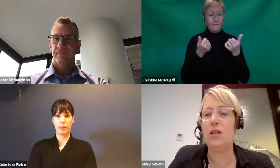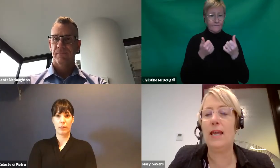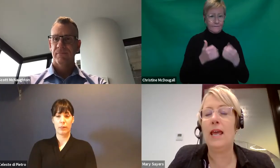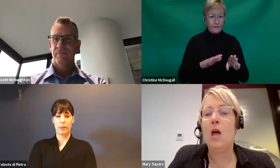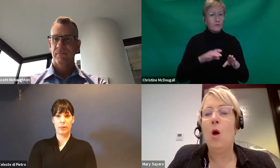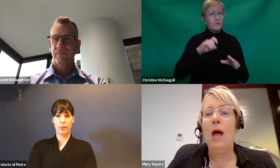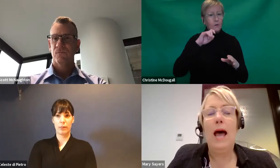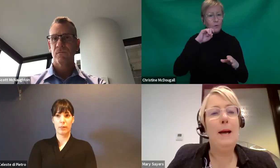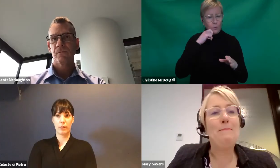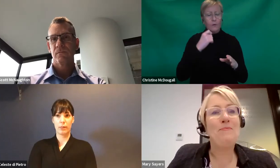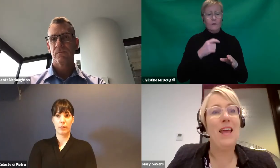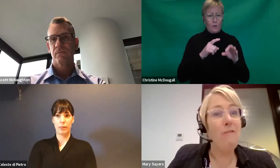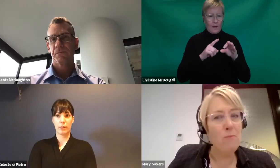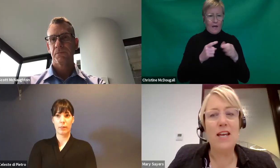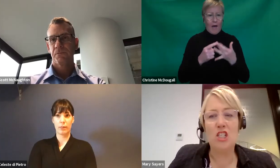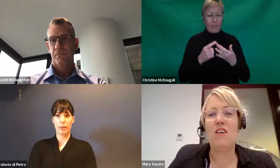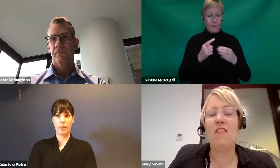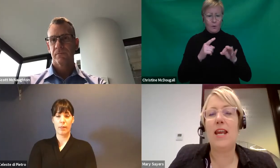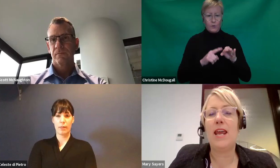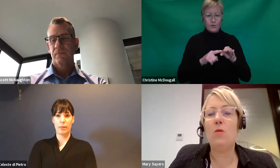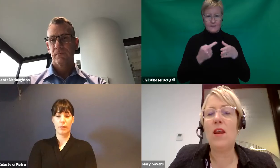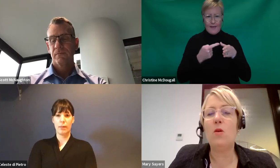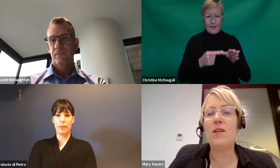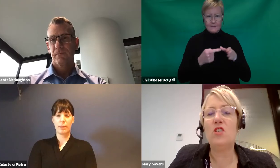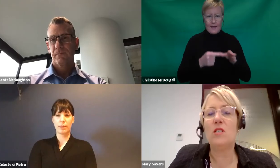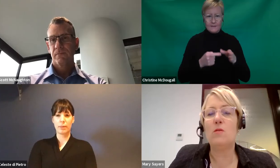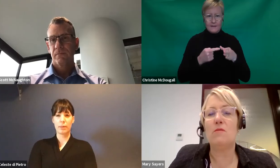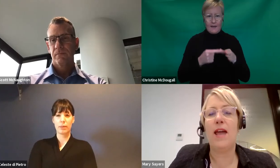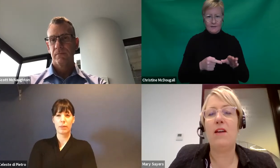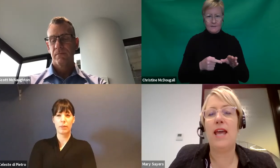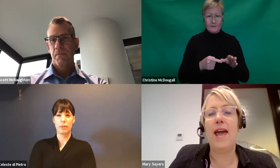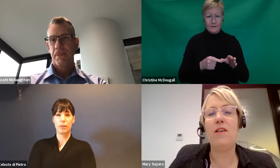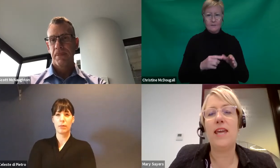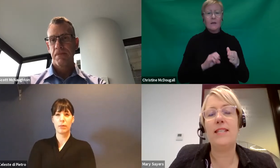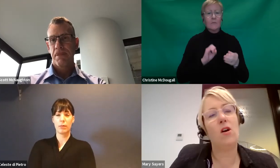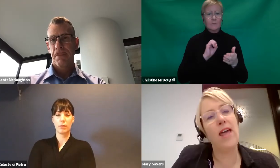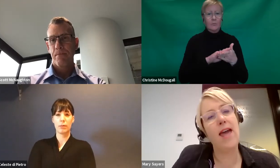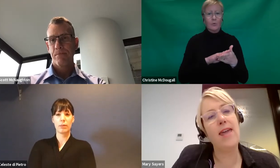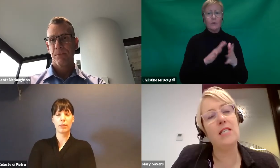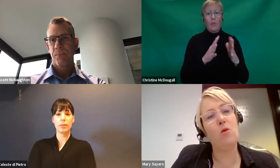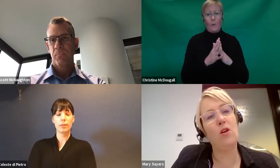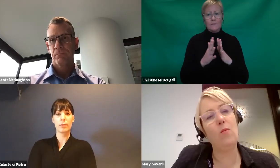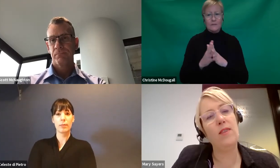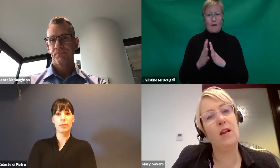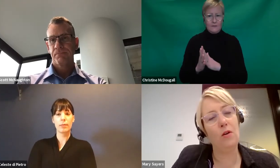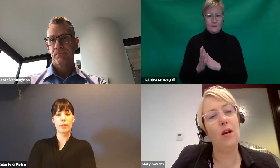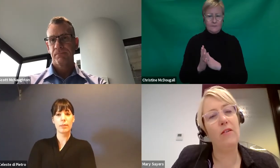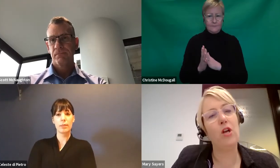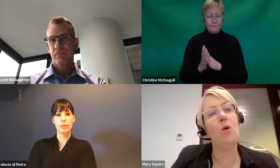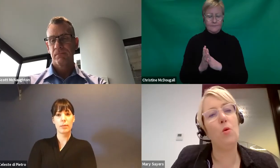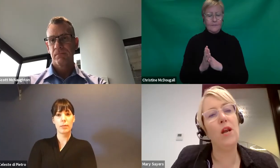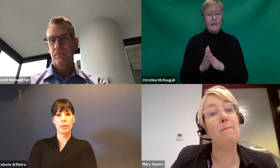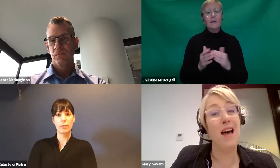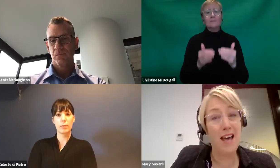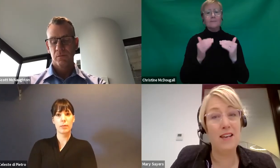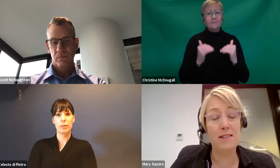continue to get information that they need. One of the questions was around how the NDIA is working with the local area